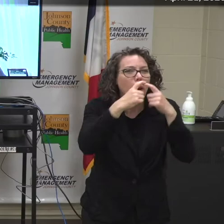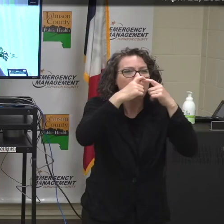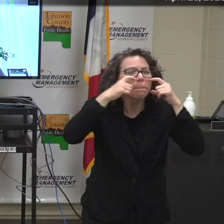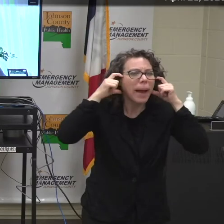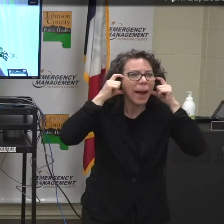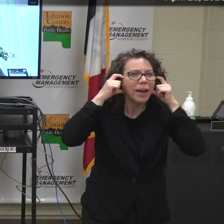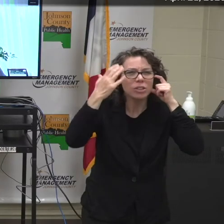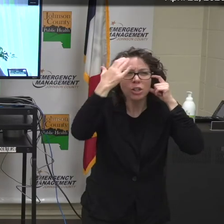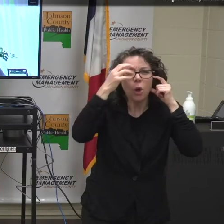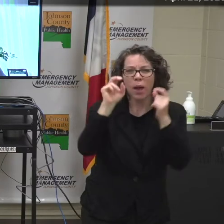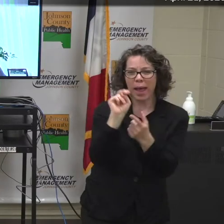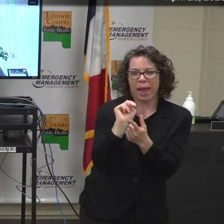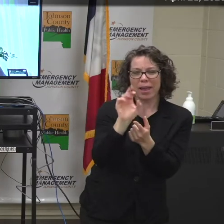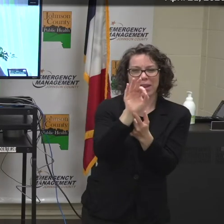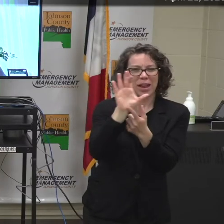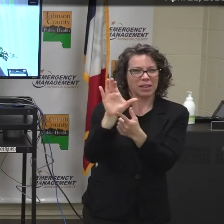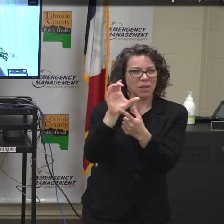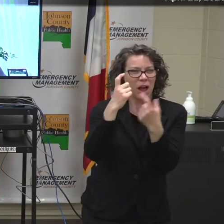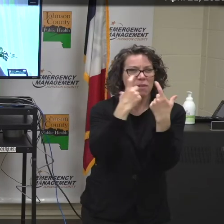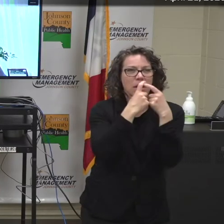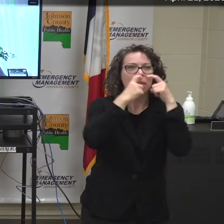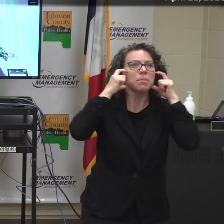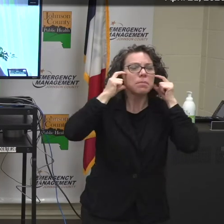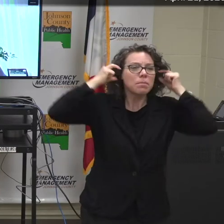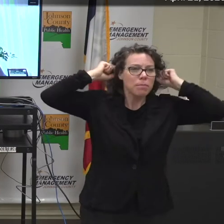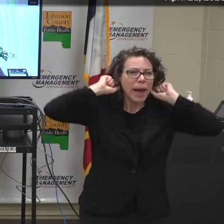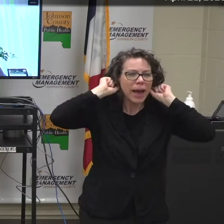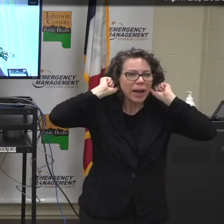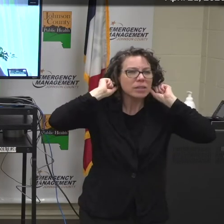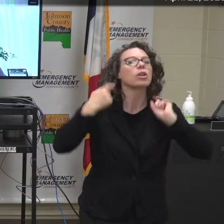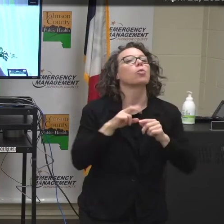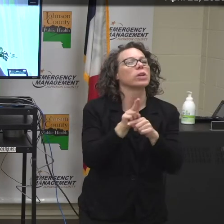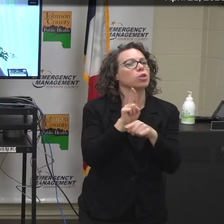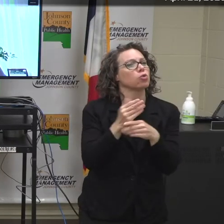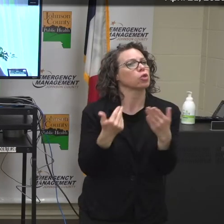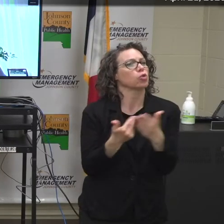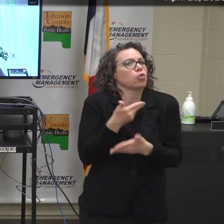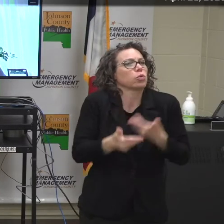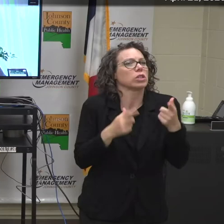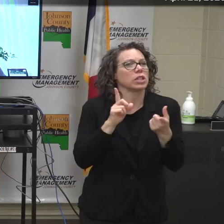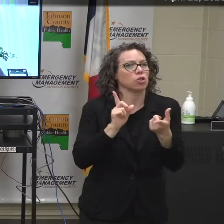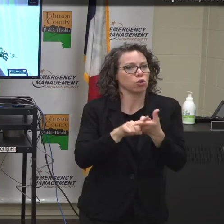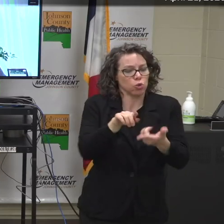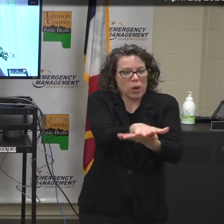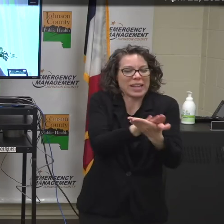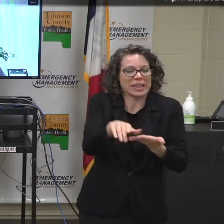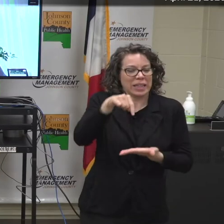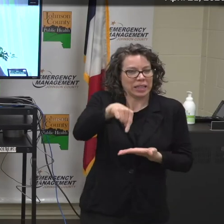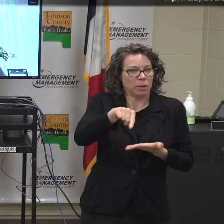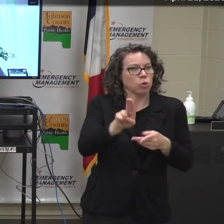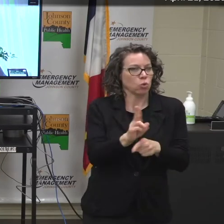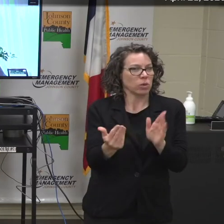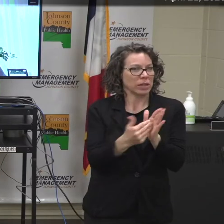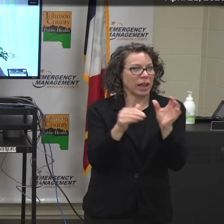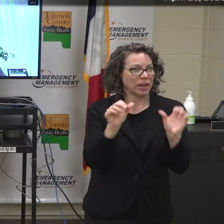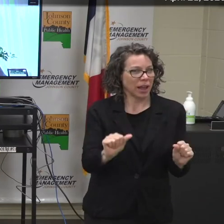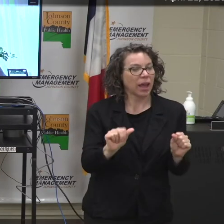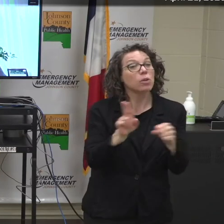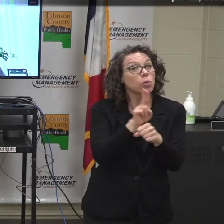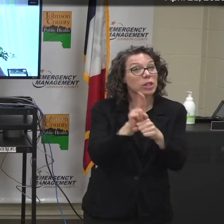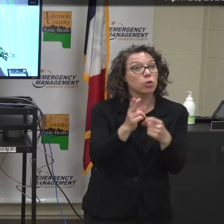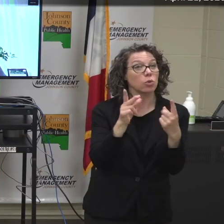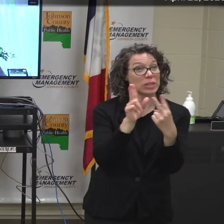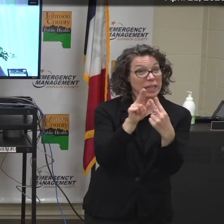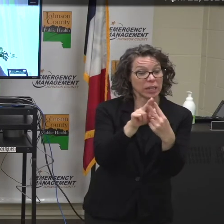germicidal irradiation or UV lights to extend the usage of those critical N95